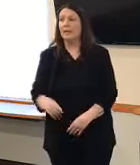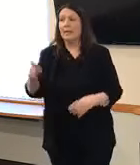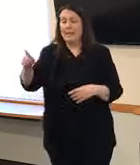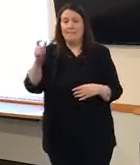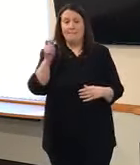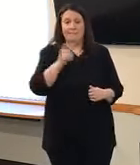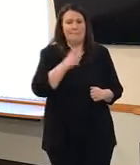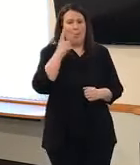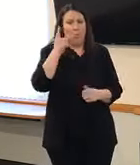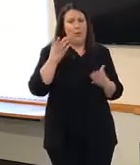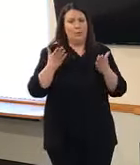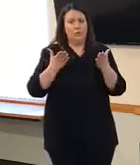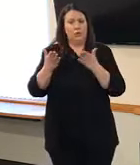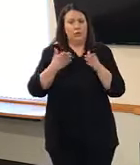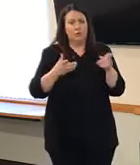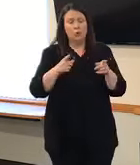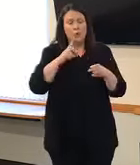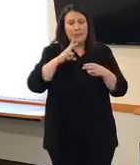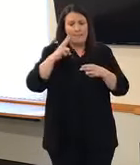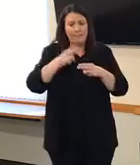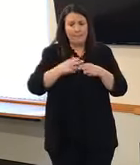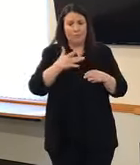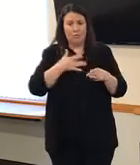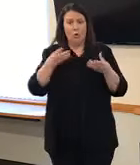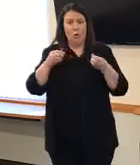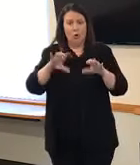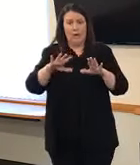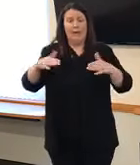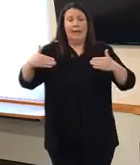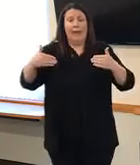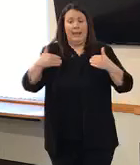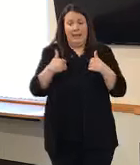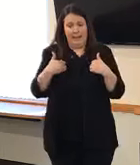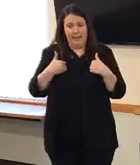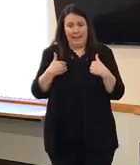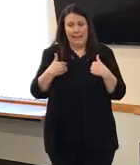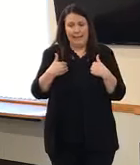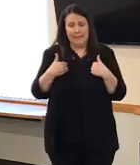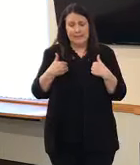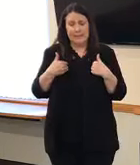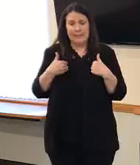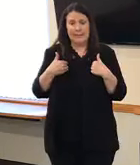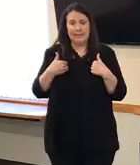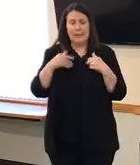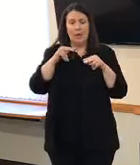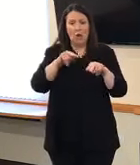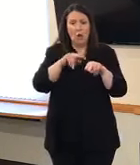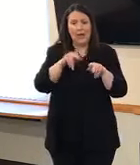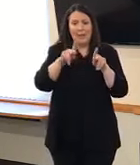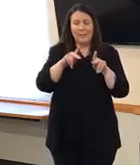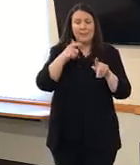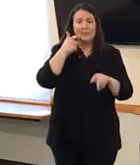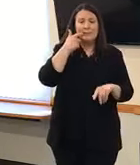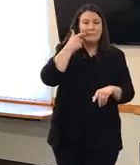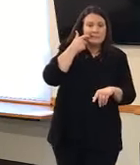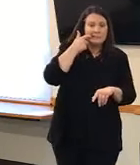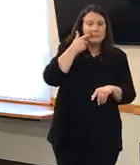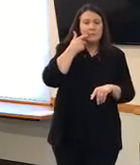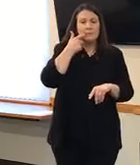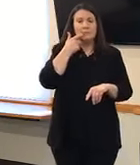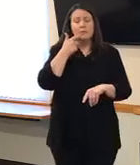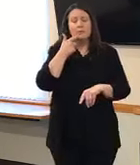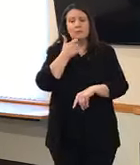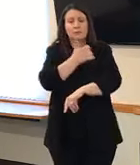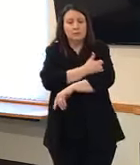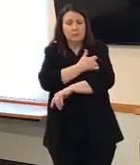So one of the services that you talked about that Heartland has is looking at kind of addiction services with medication, things of that